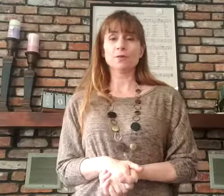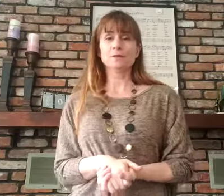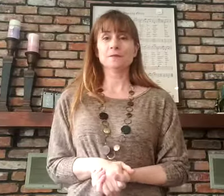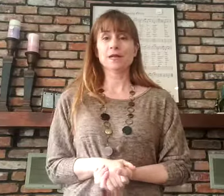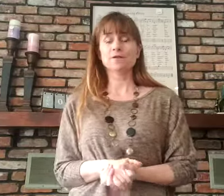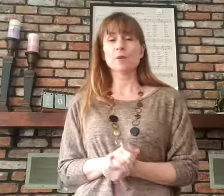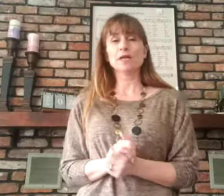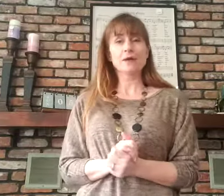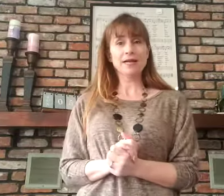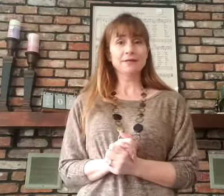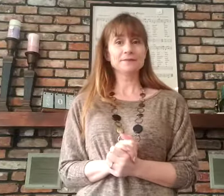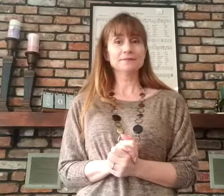everybody ready?